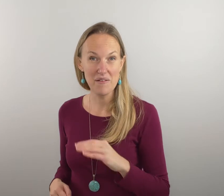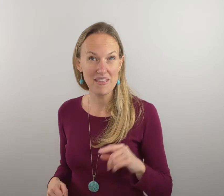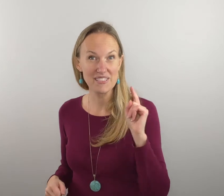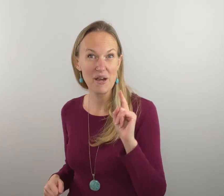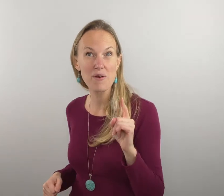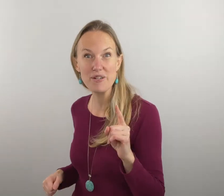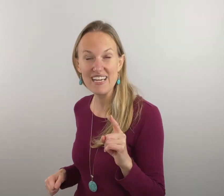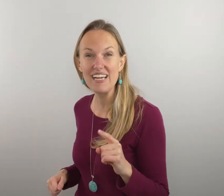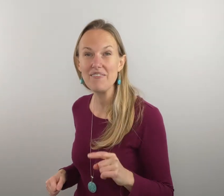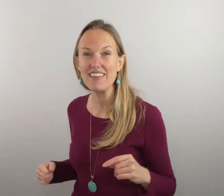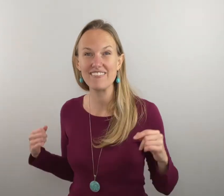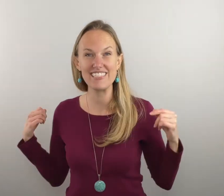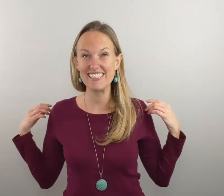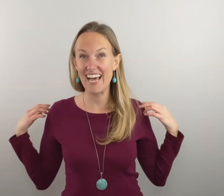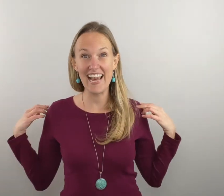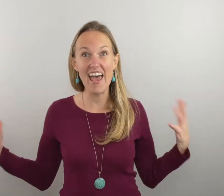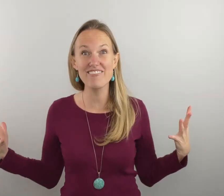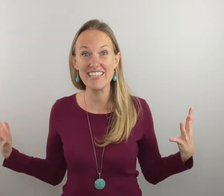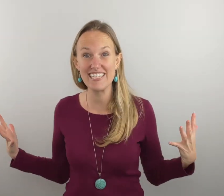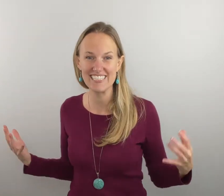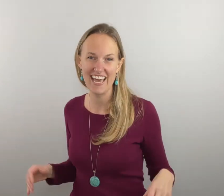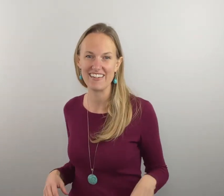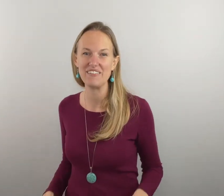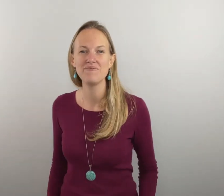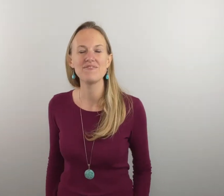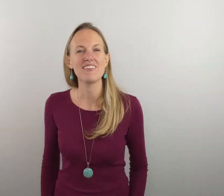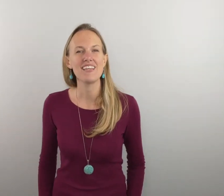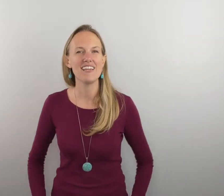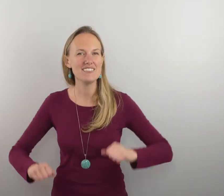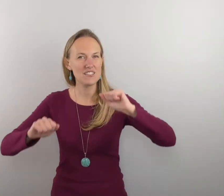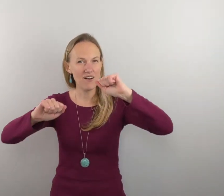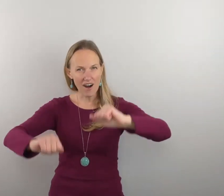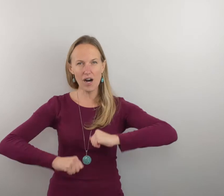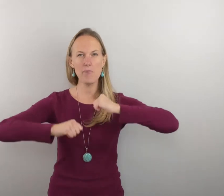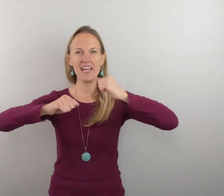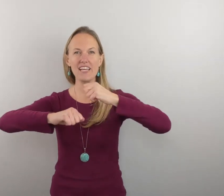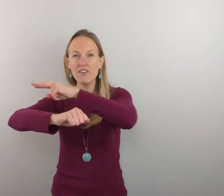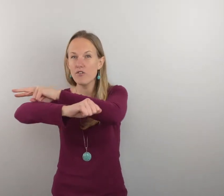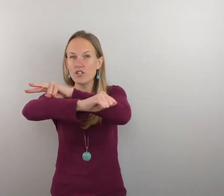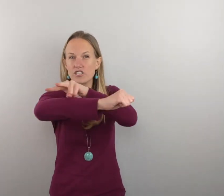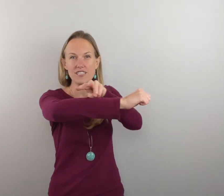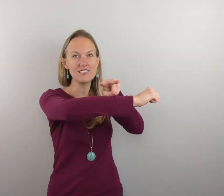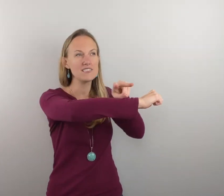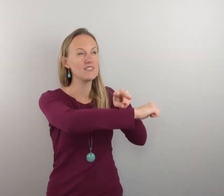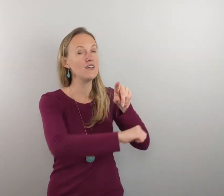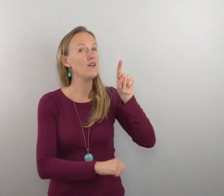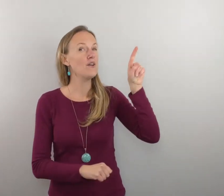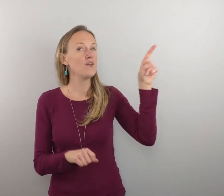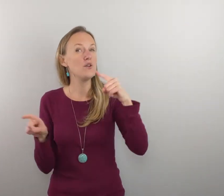let's try it one more time and then we're going to sign everything together okay so almighty fortress you